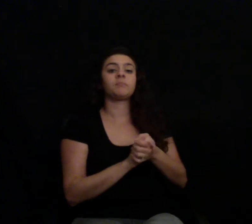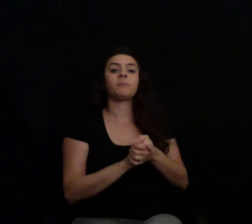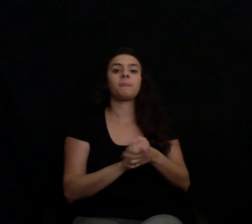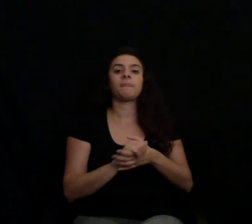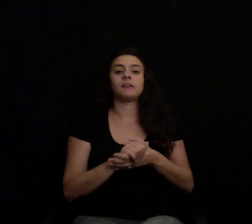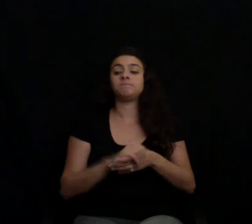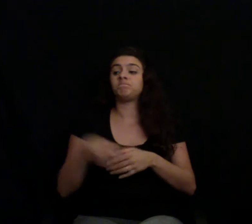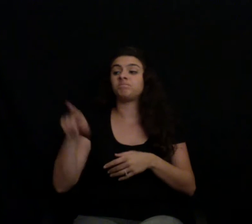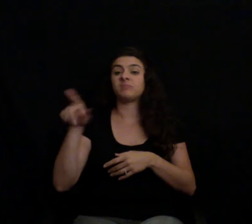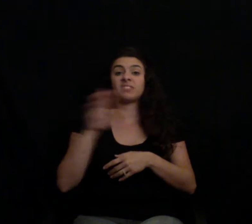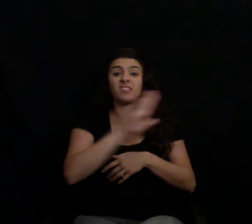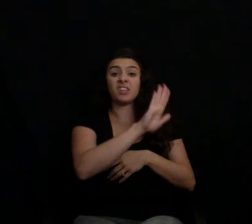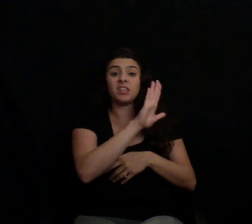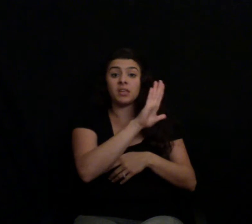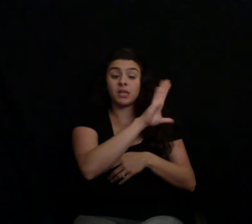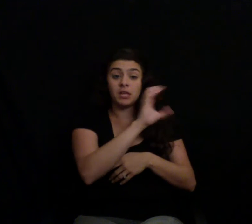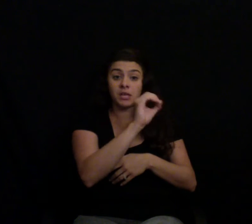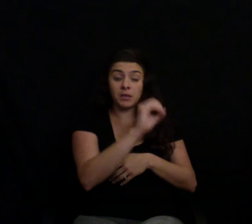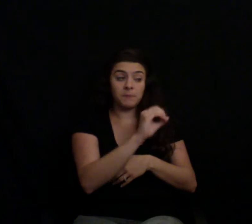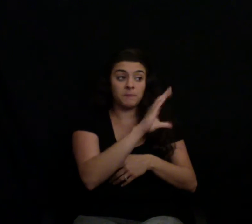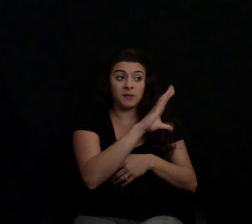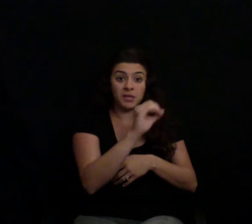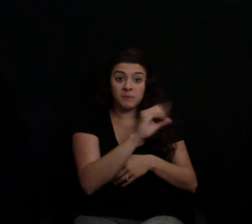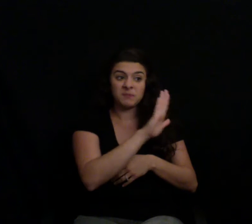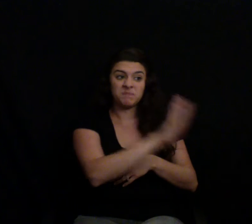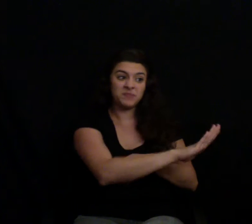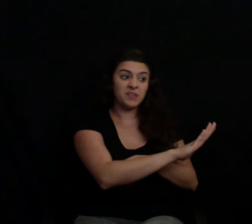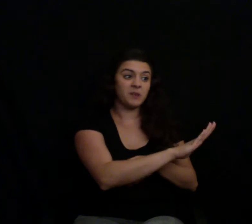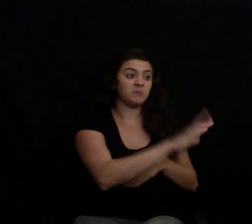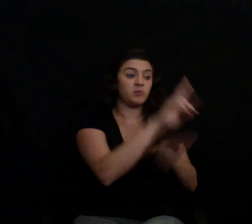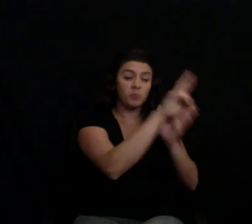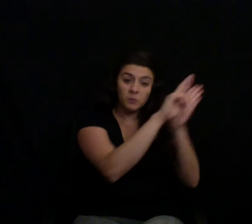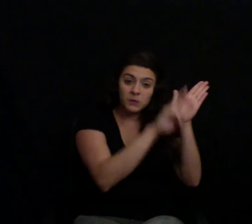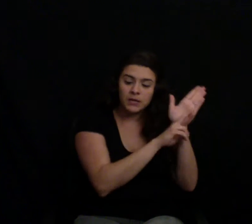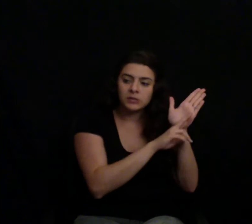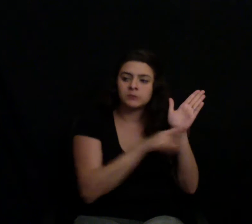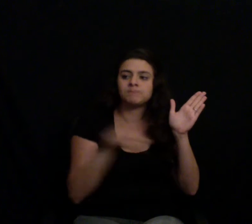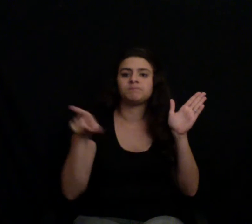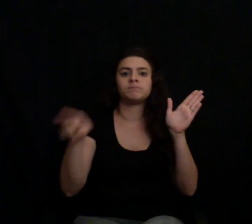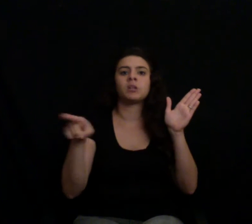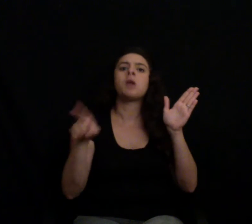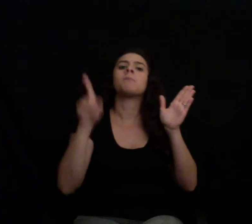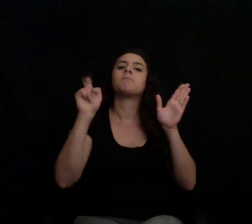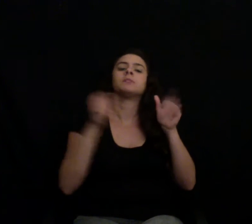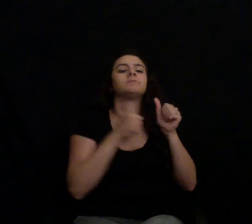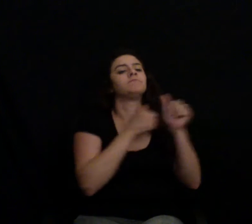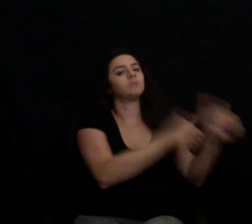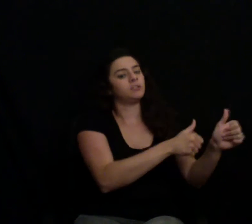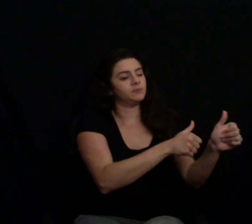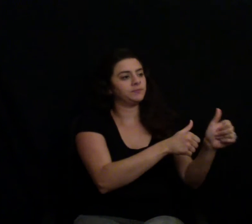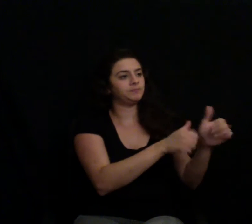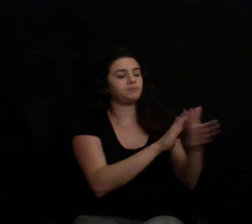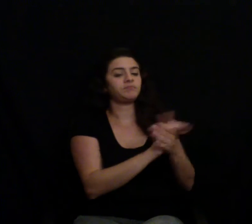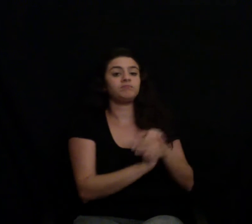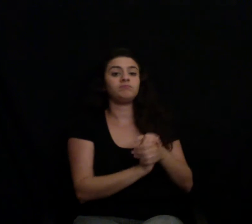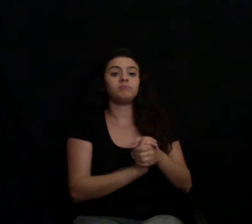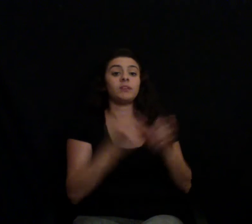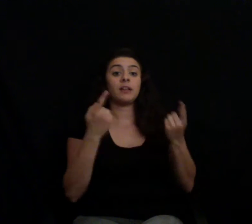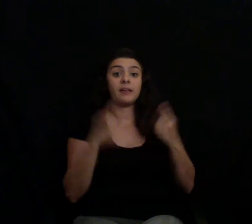They regulate everything from feed to the size of the living areas where the chickens are housed. In exchange, Craig gets a new flock of chicks